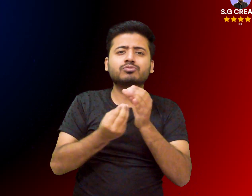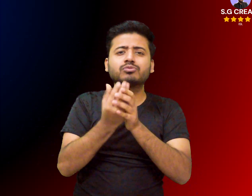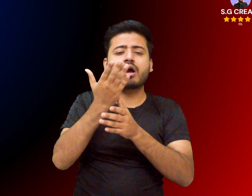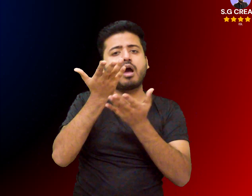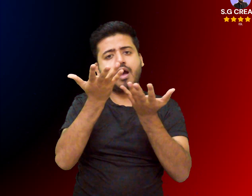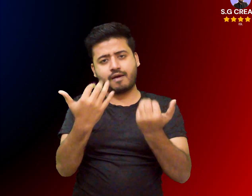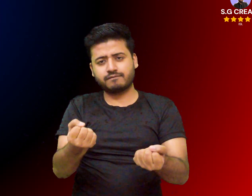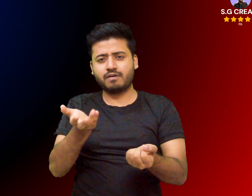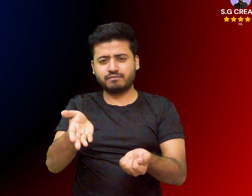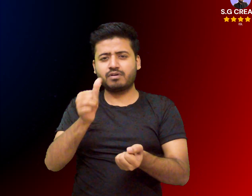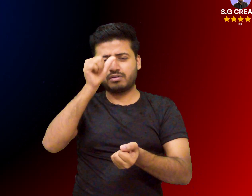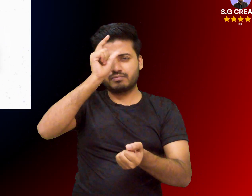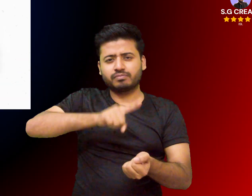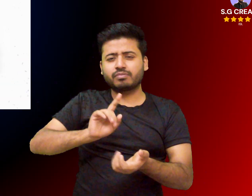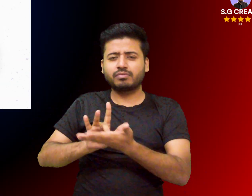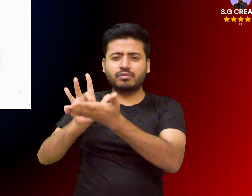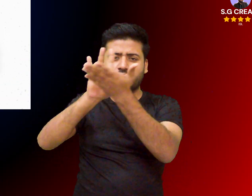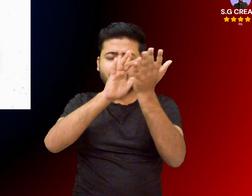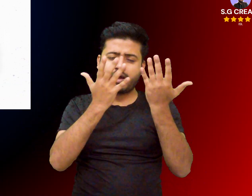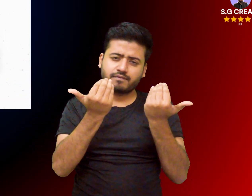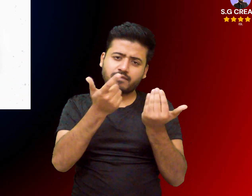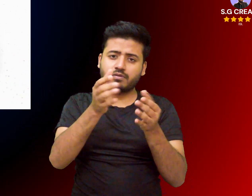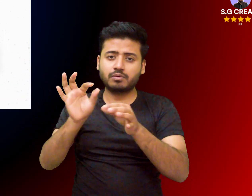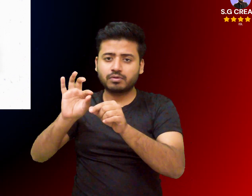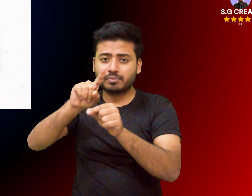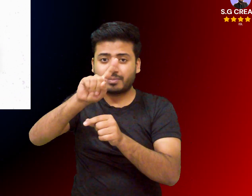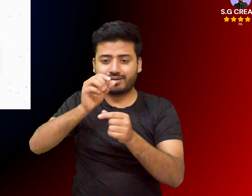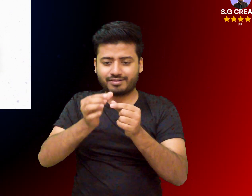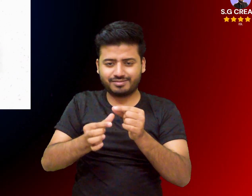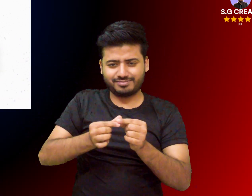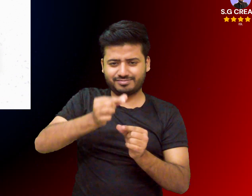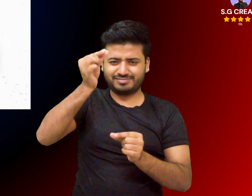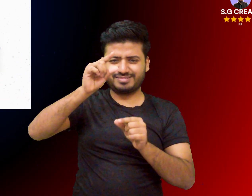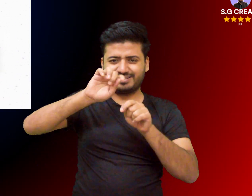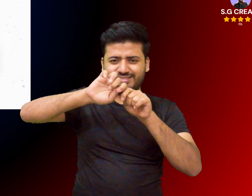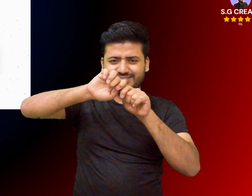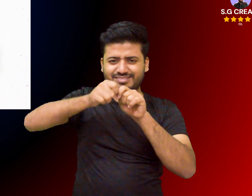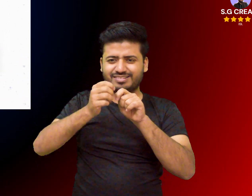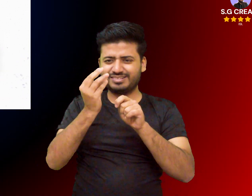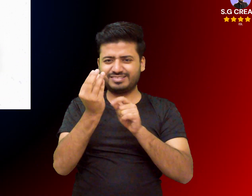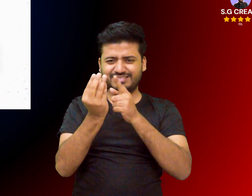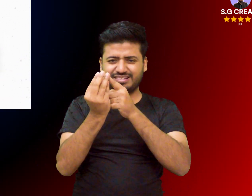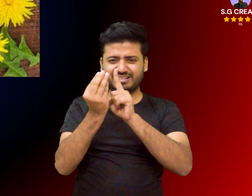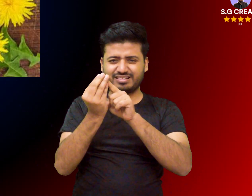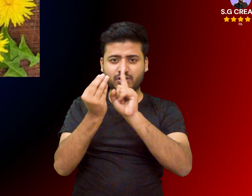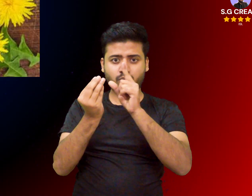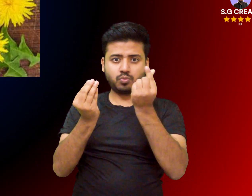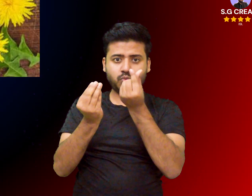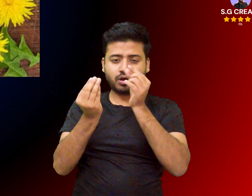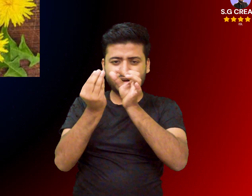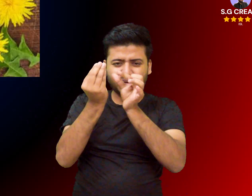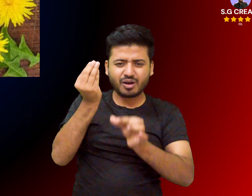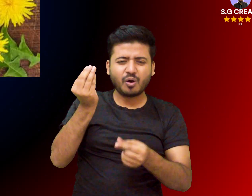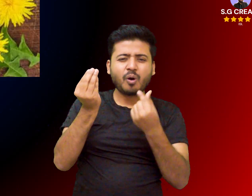to related plants like ragweed or desis it may interact with certain medications including blood thinners